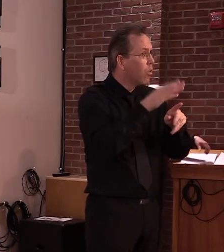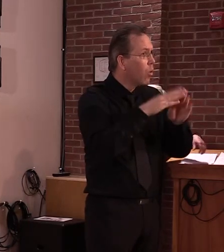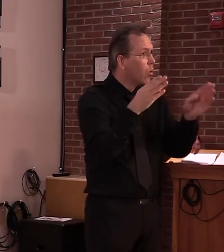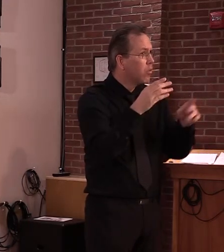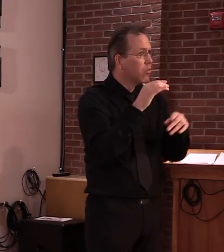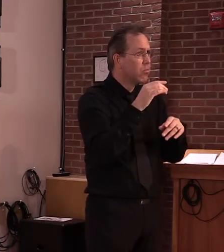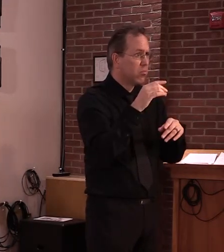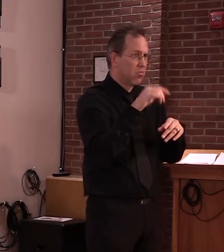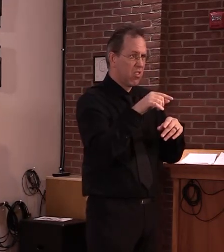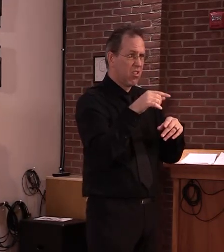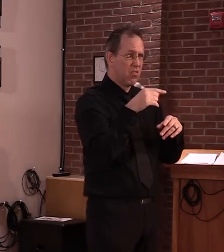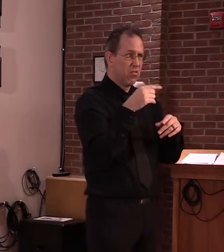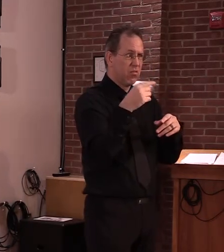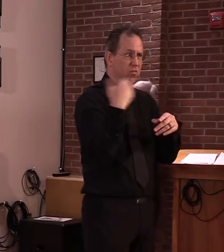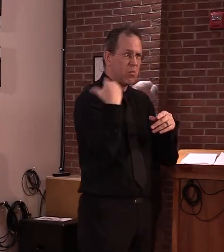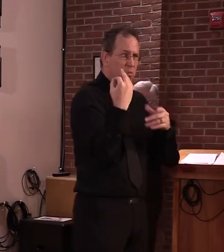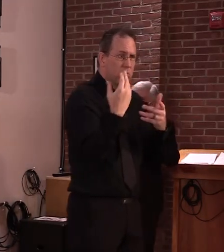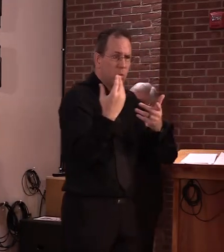will be coming out.